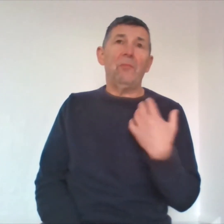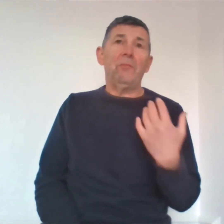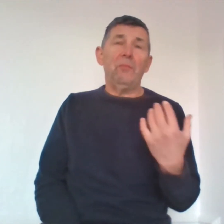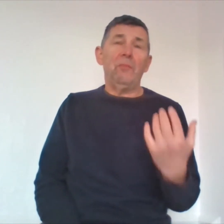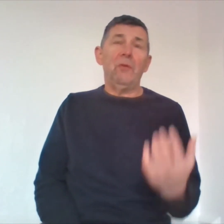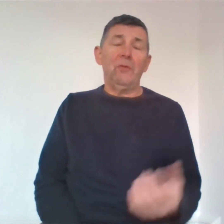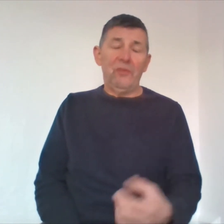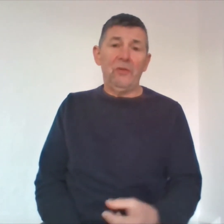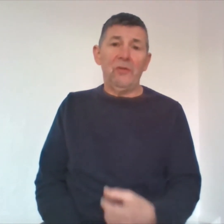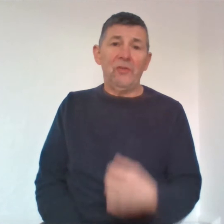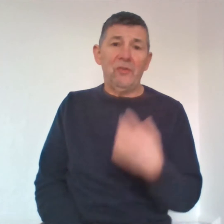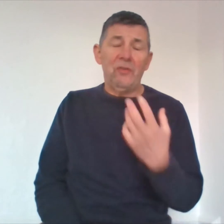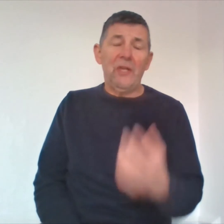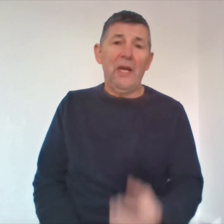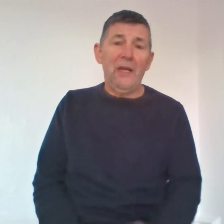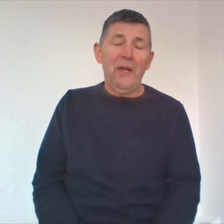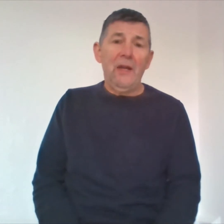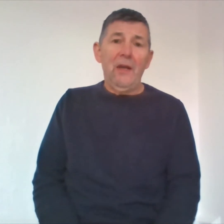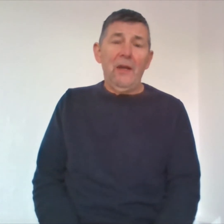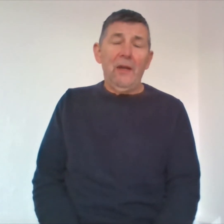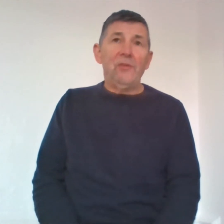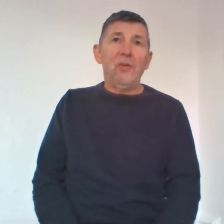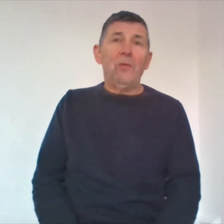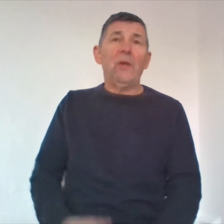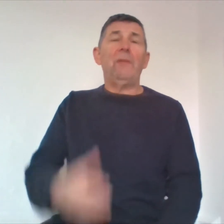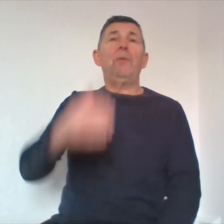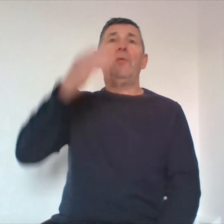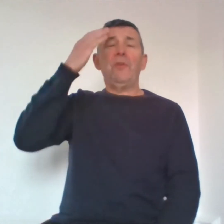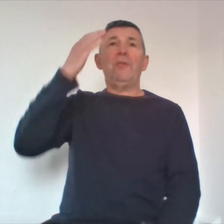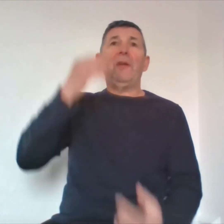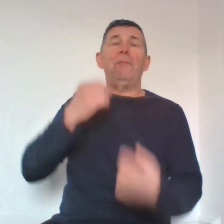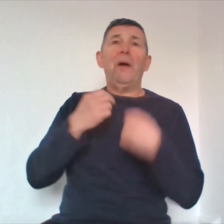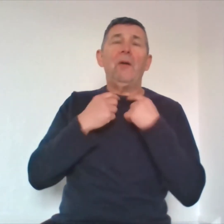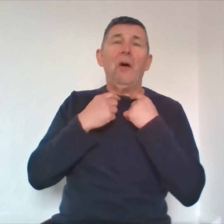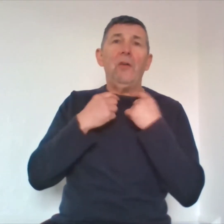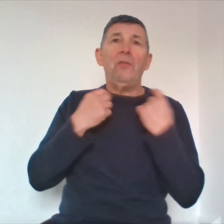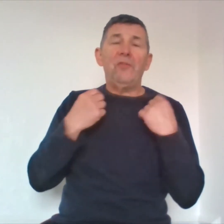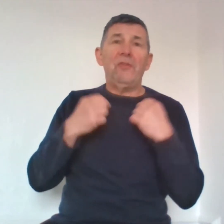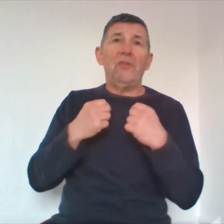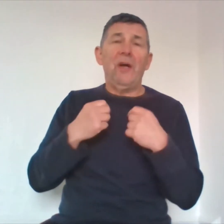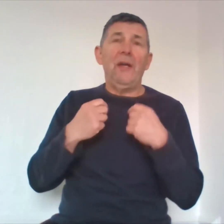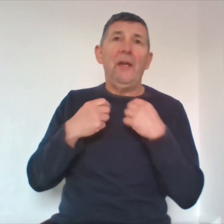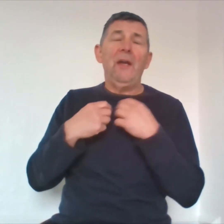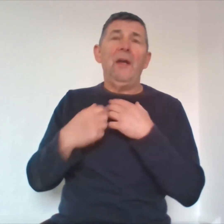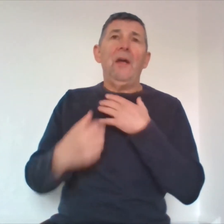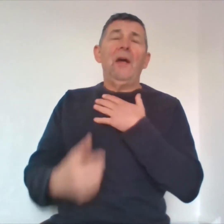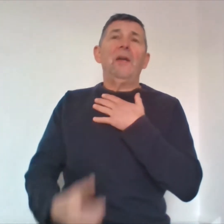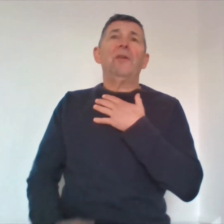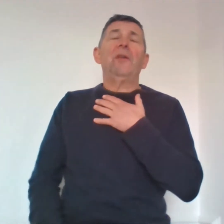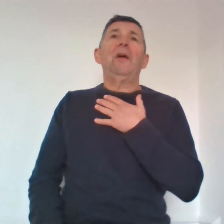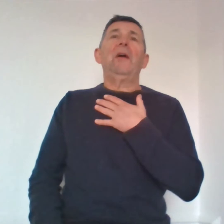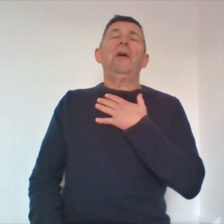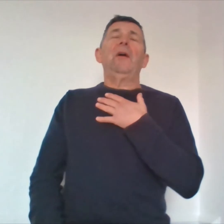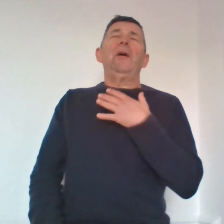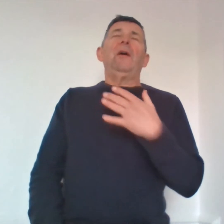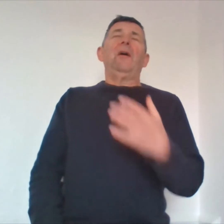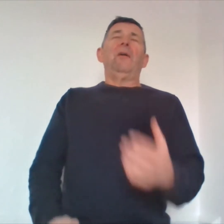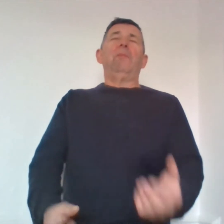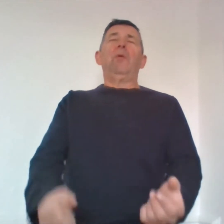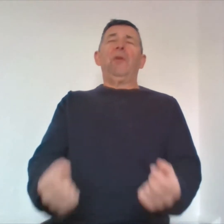losing consciousness and die and she quickly pulled his head back unloosed his tie and pulled him